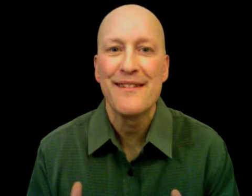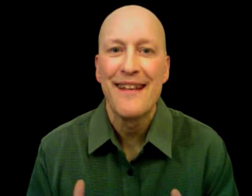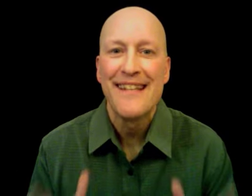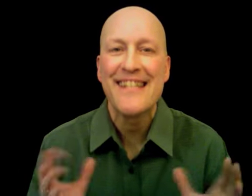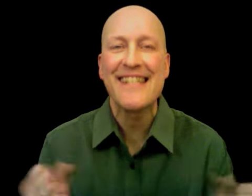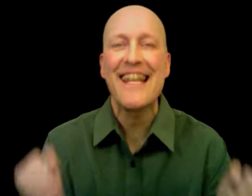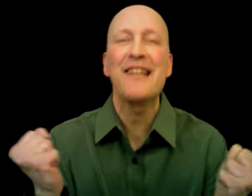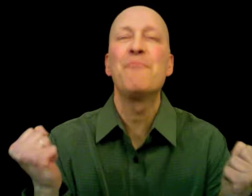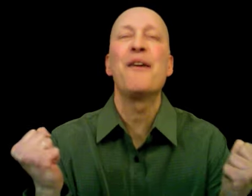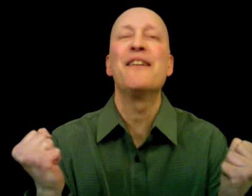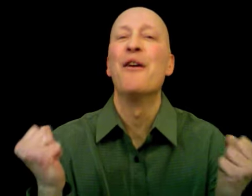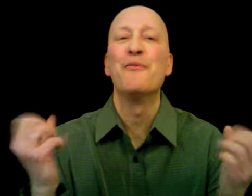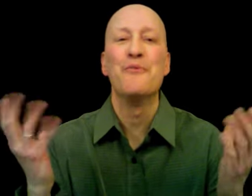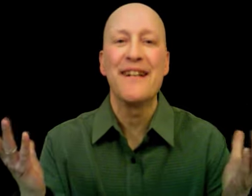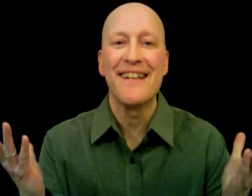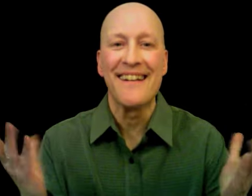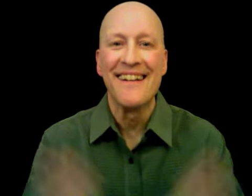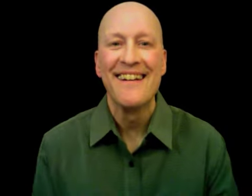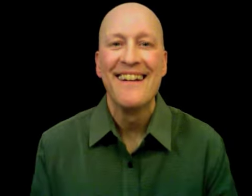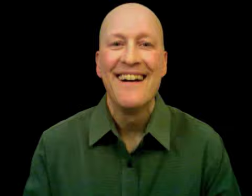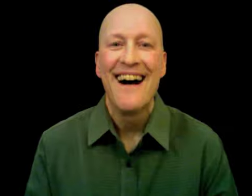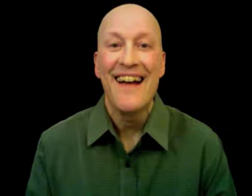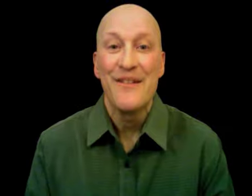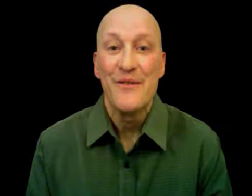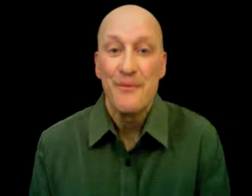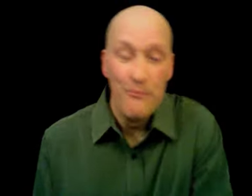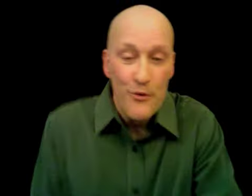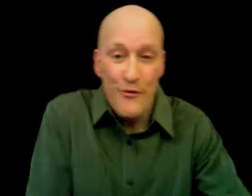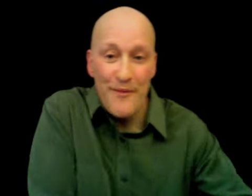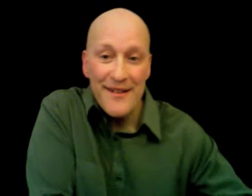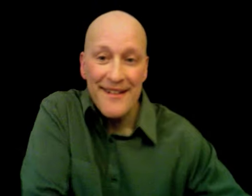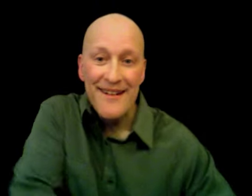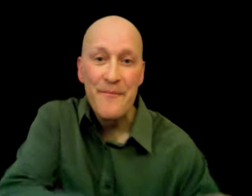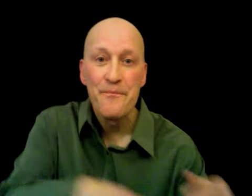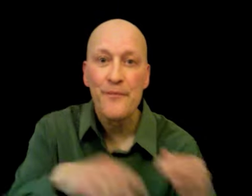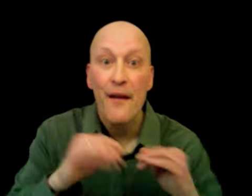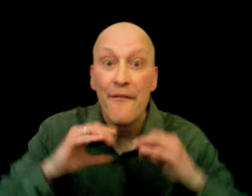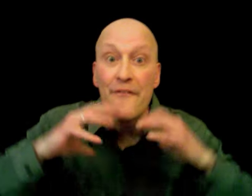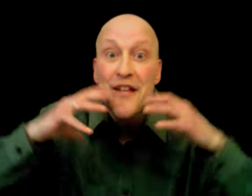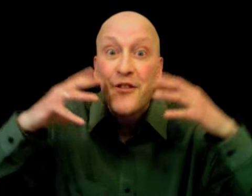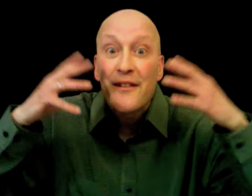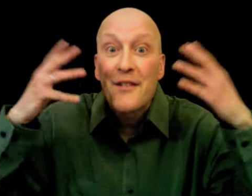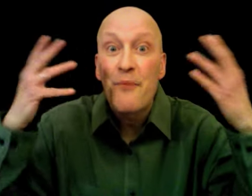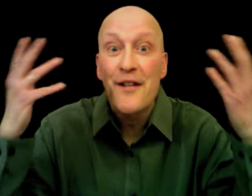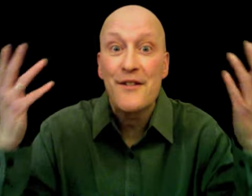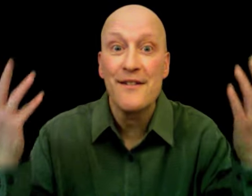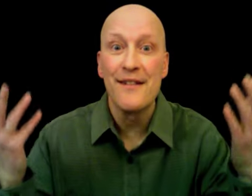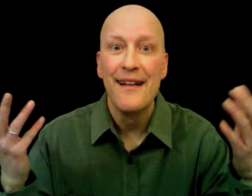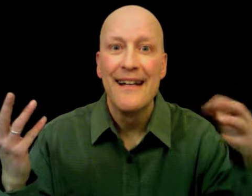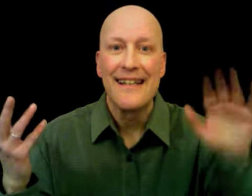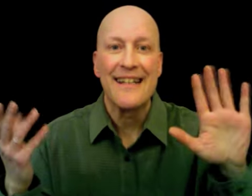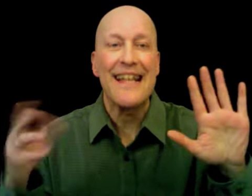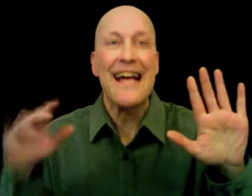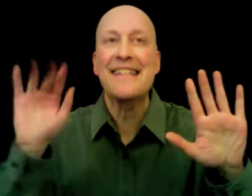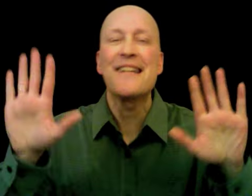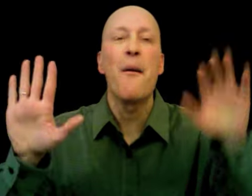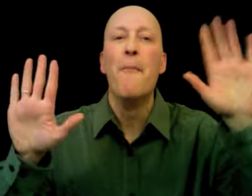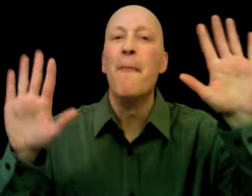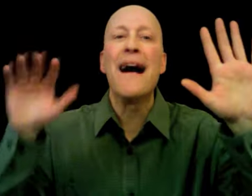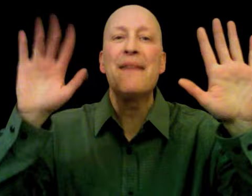celebrate reading. I use movement, facial expressions, and classic mime